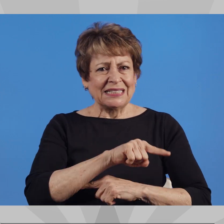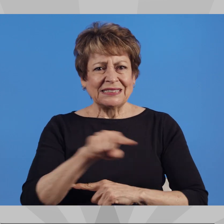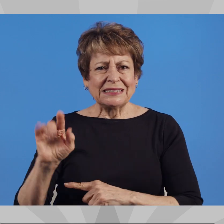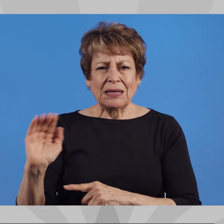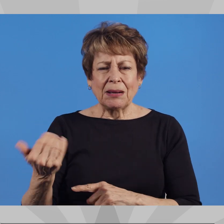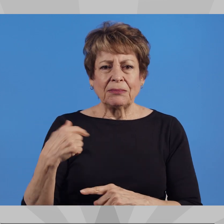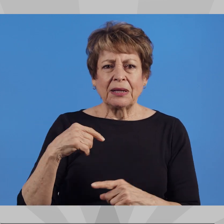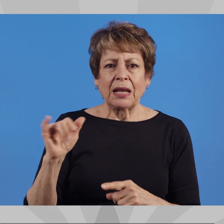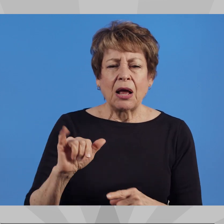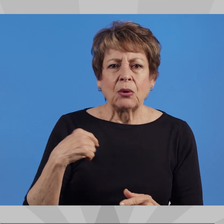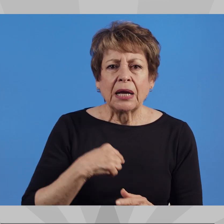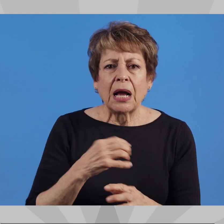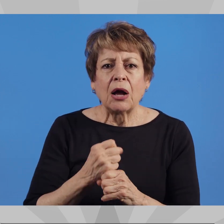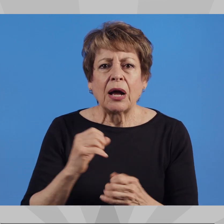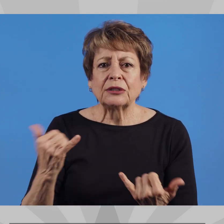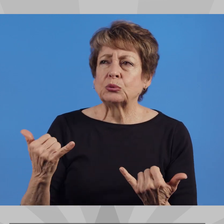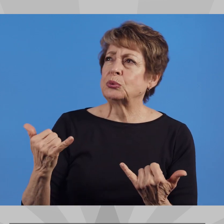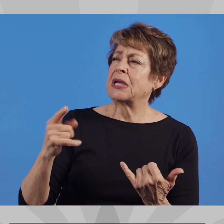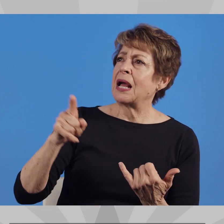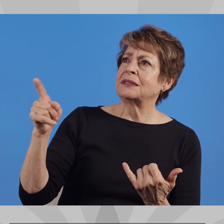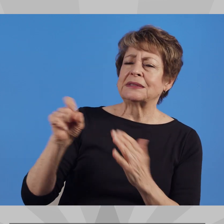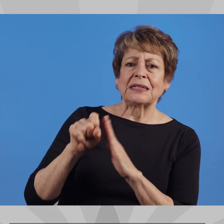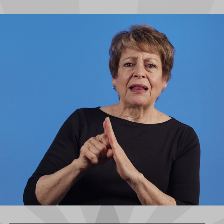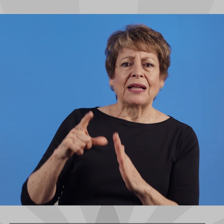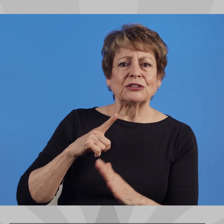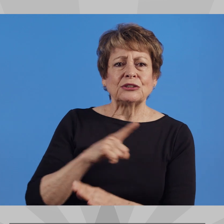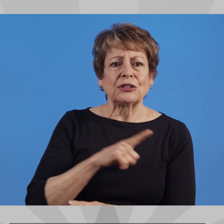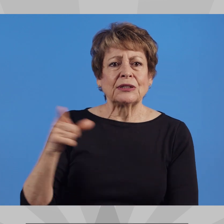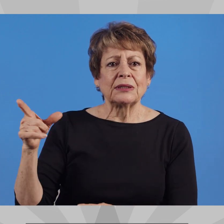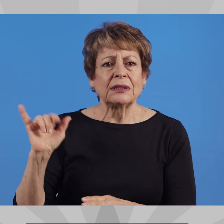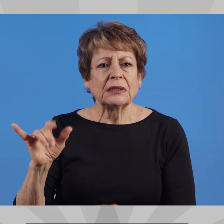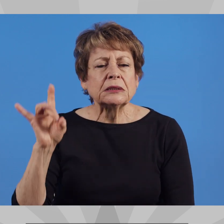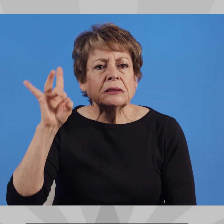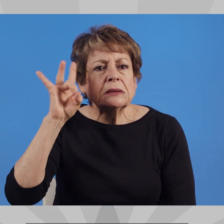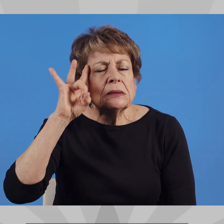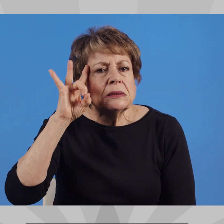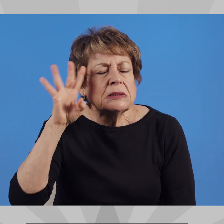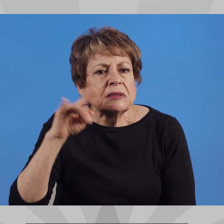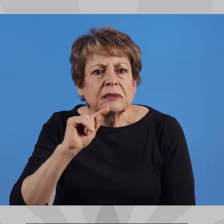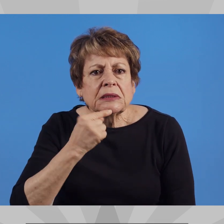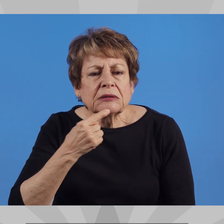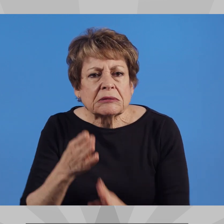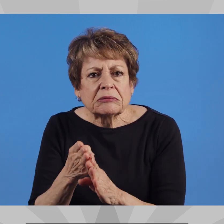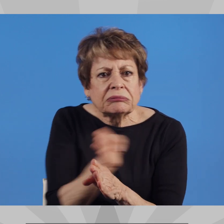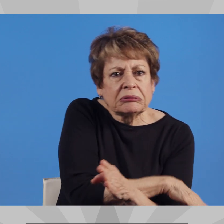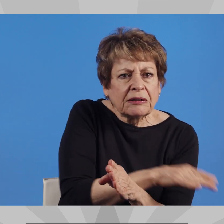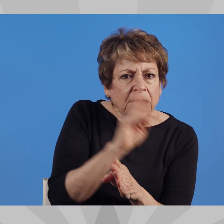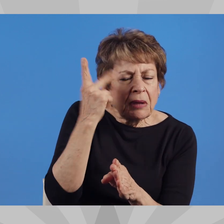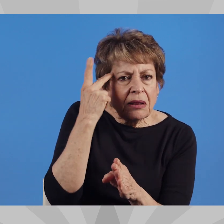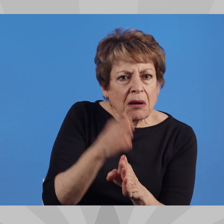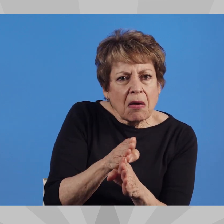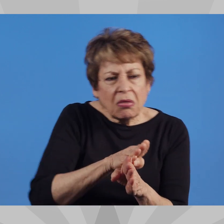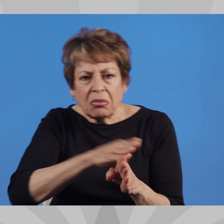these days, it seems like all we get from the current state legislature is extreme, divisive politics.